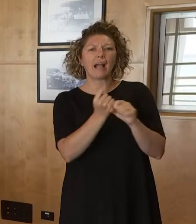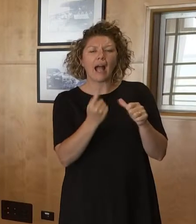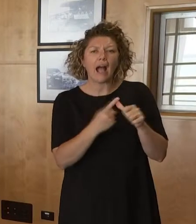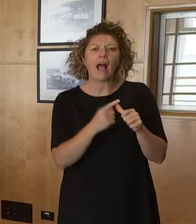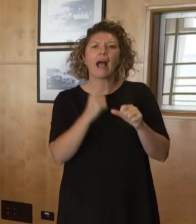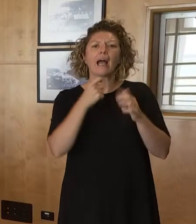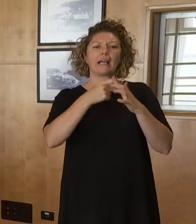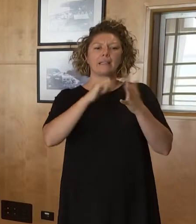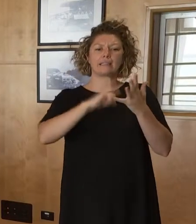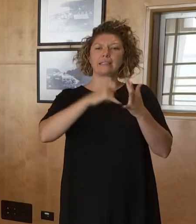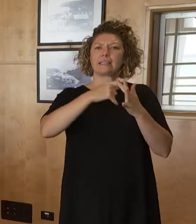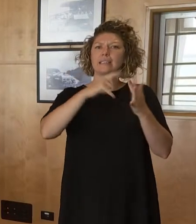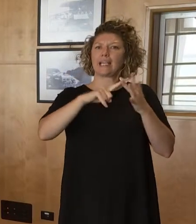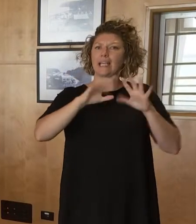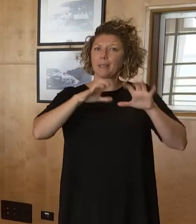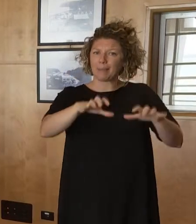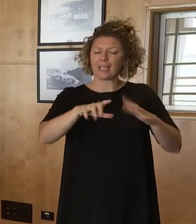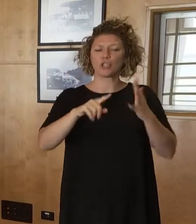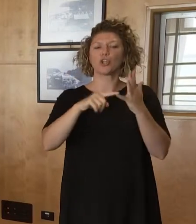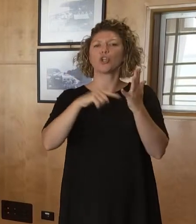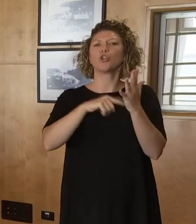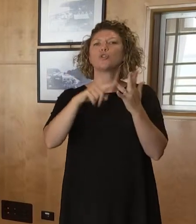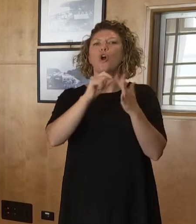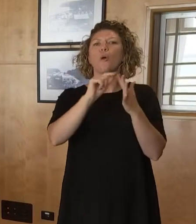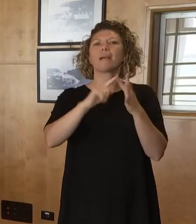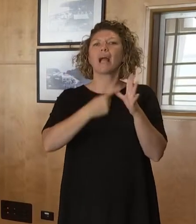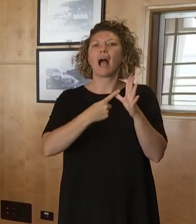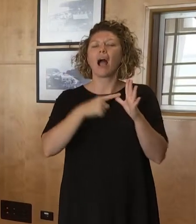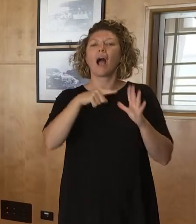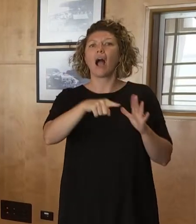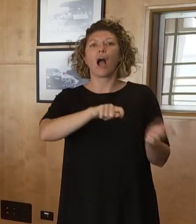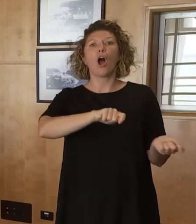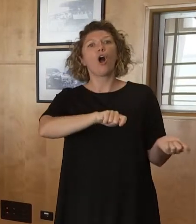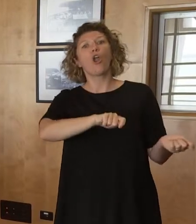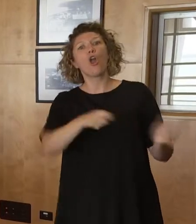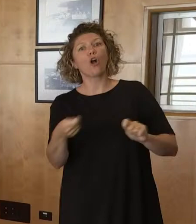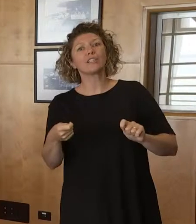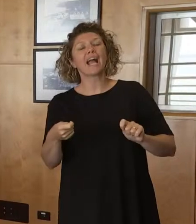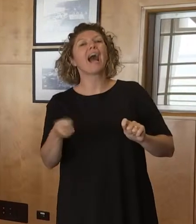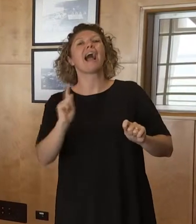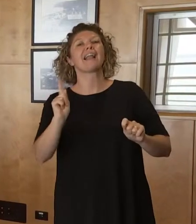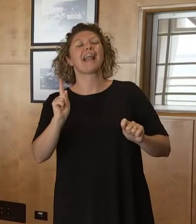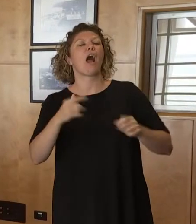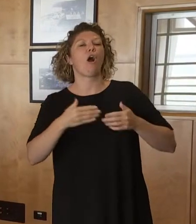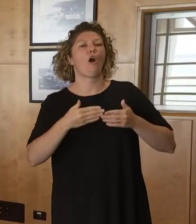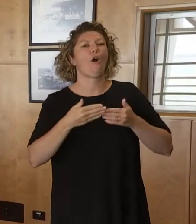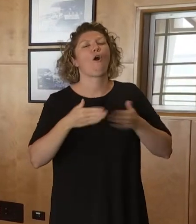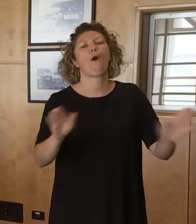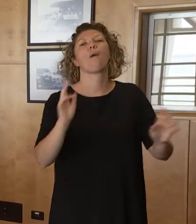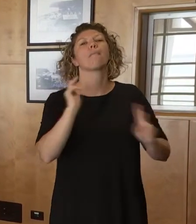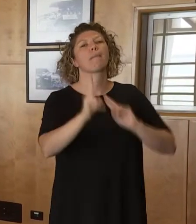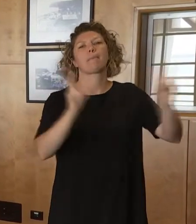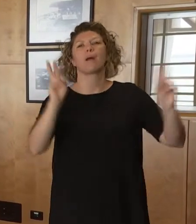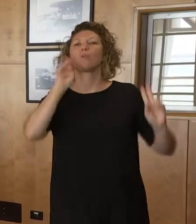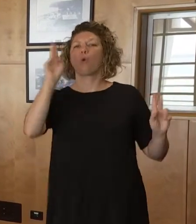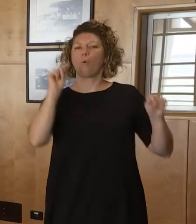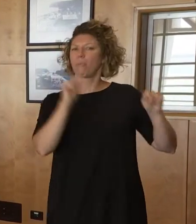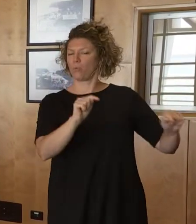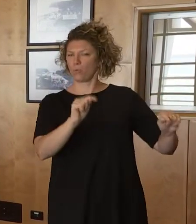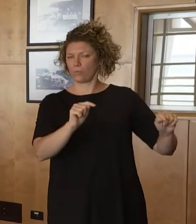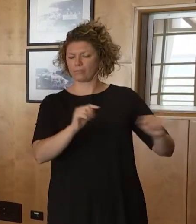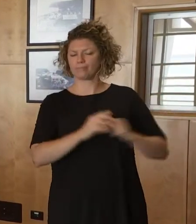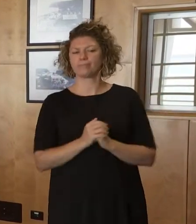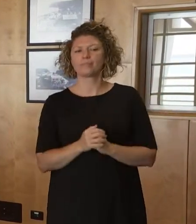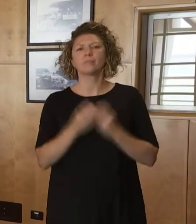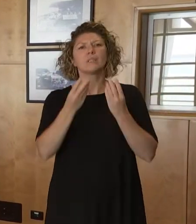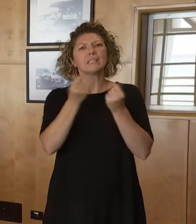2pm and that will happen. They will revert back to the other public health measures that are in place. There's a number of